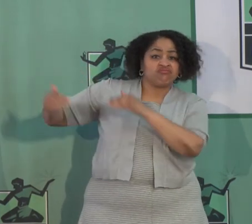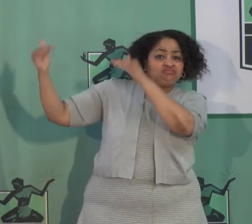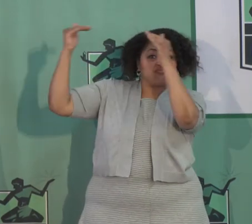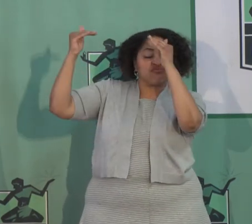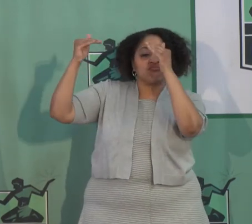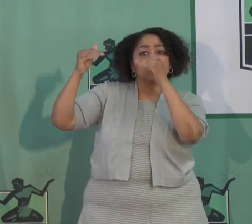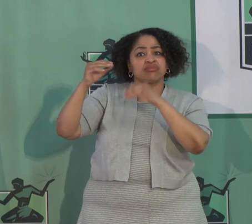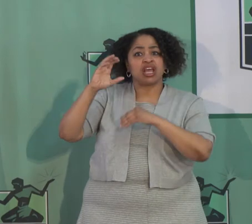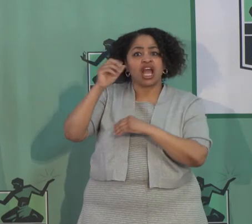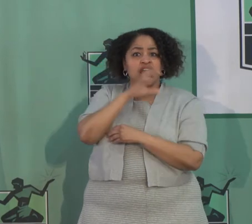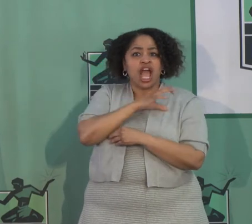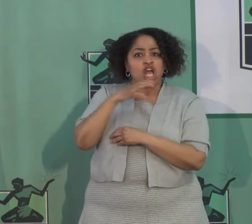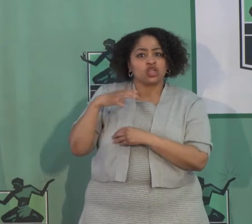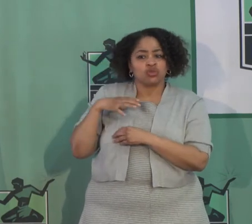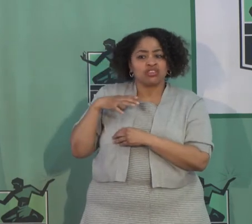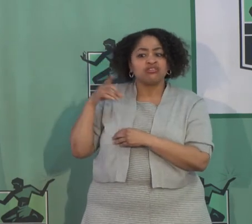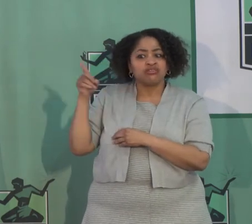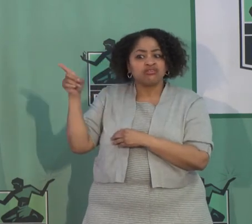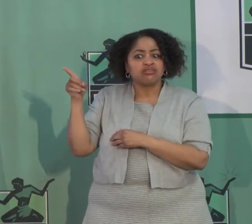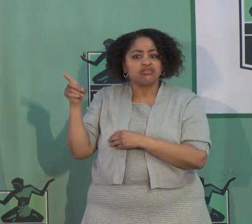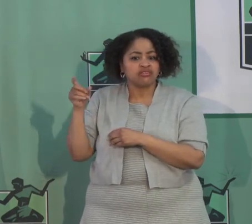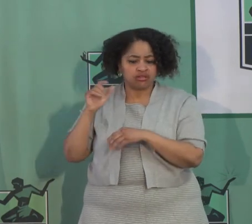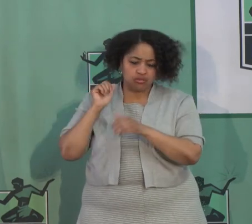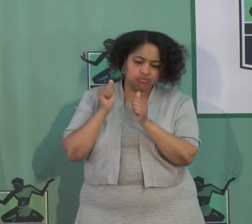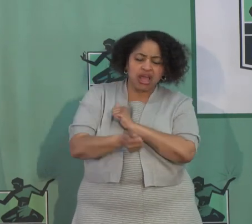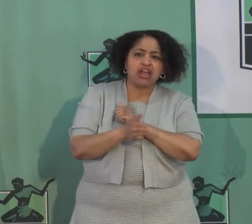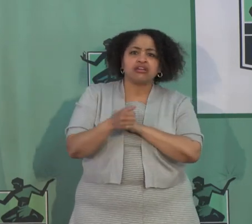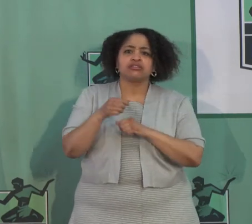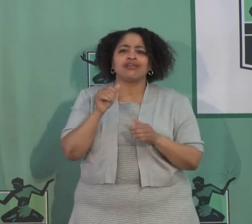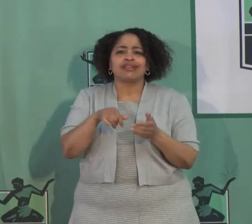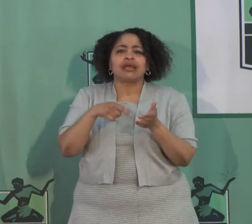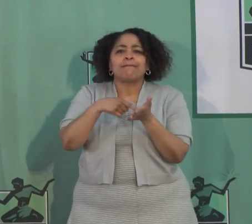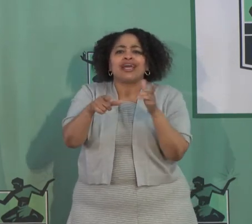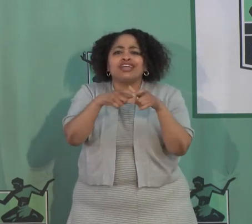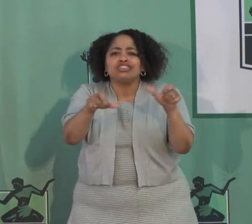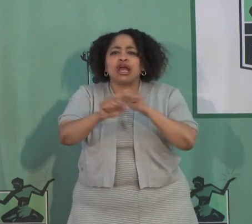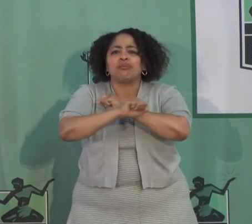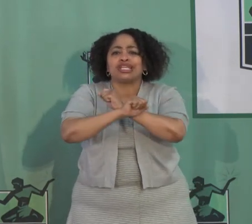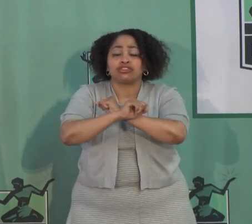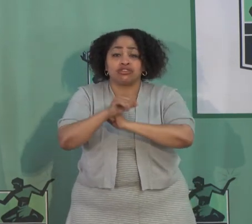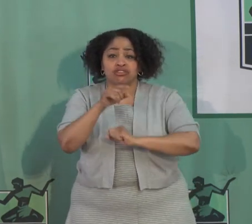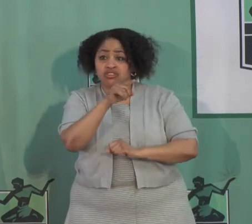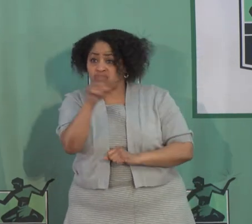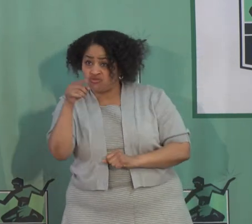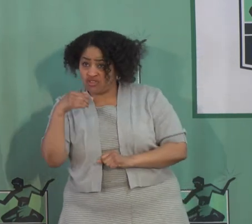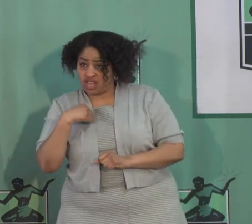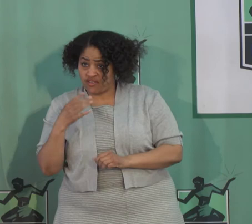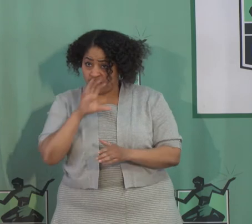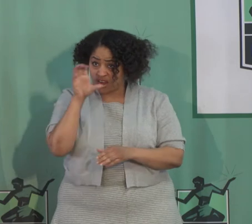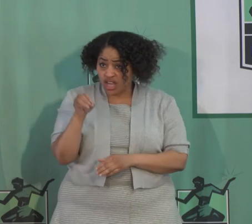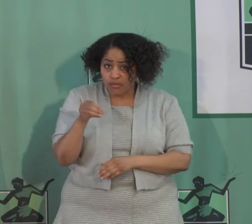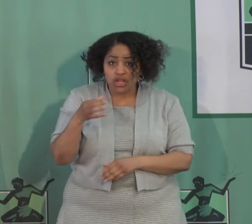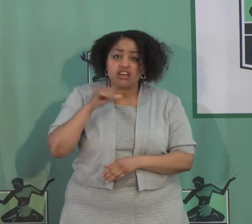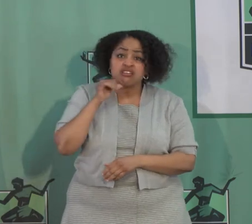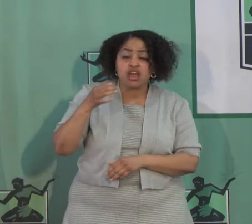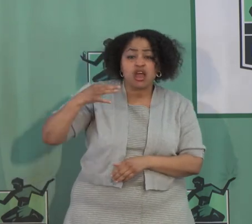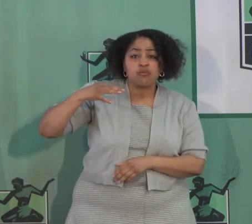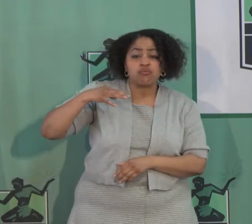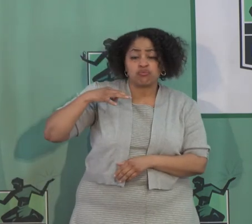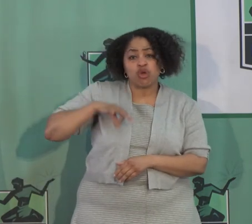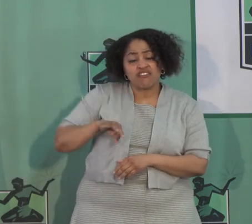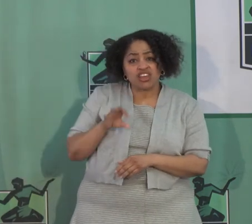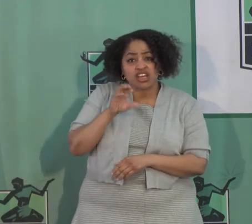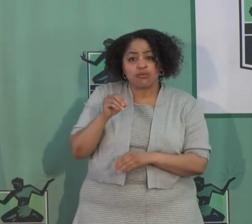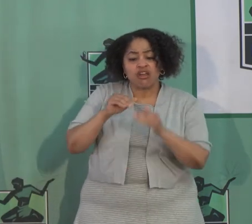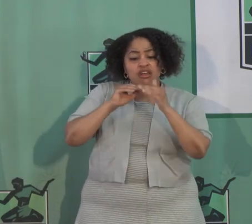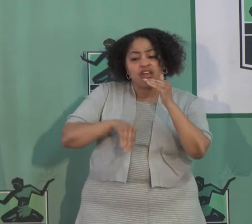Paycheck Protection Act. And basically what it says is if you've got a company or a nonprofit of less than 500 employees,